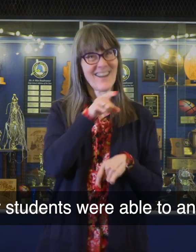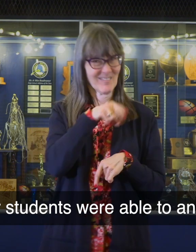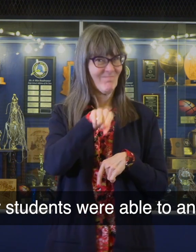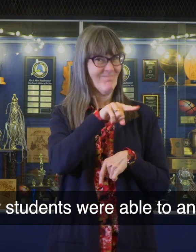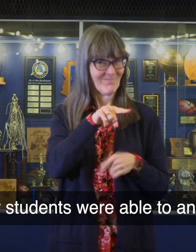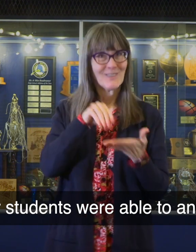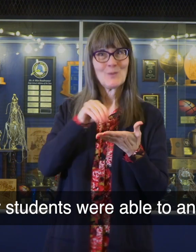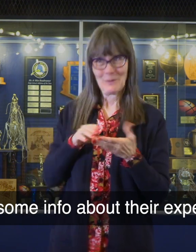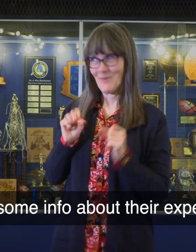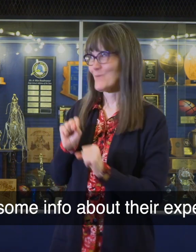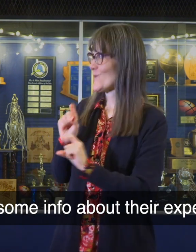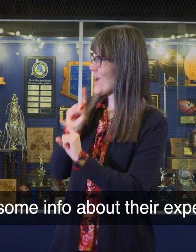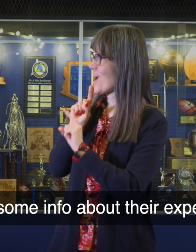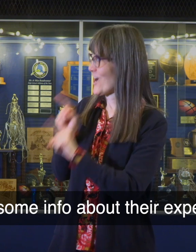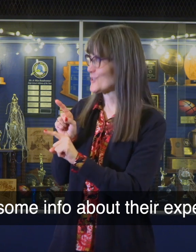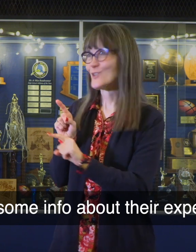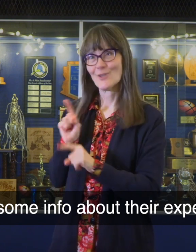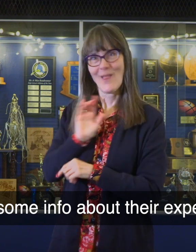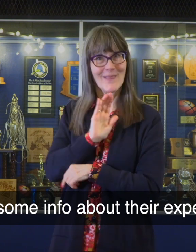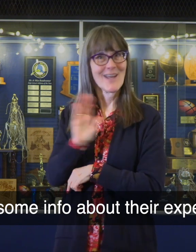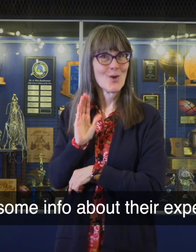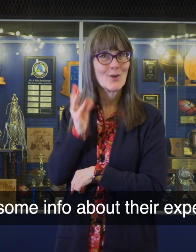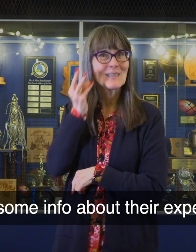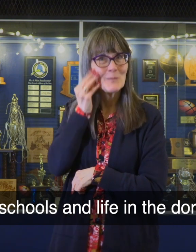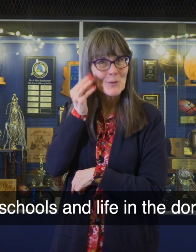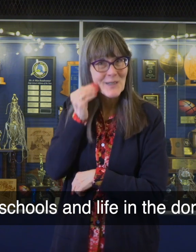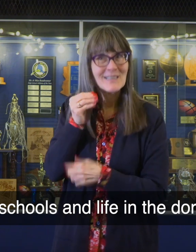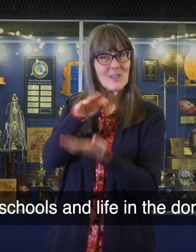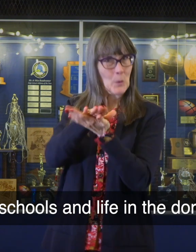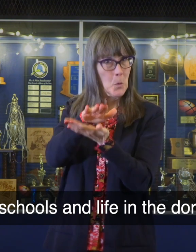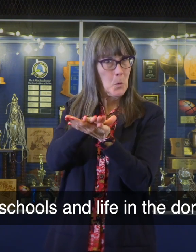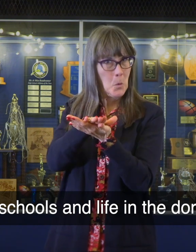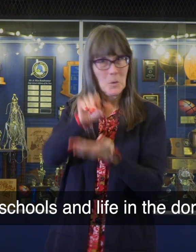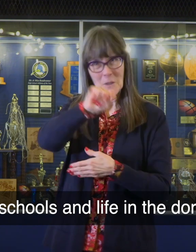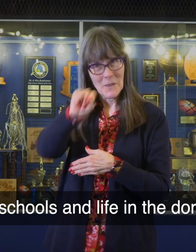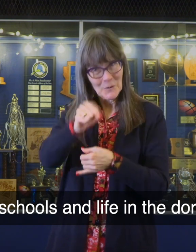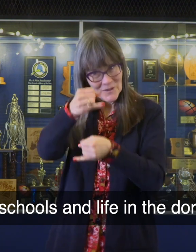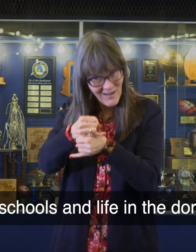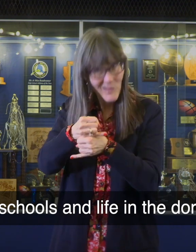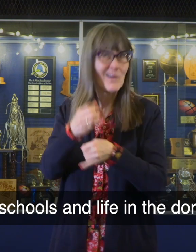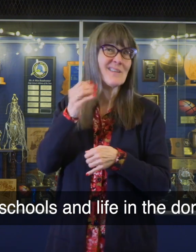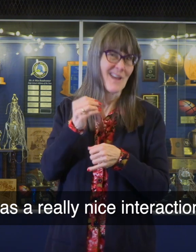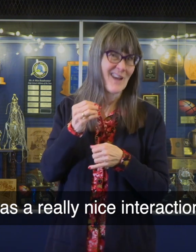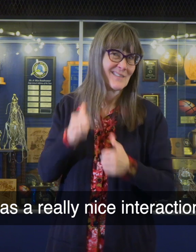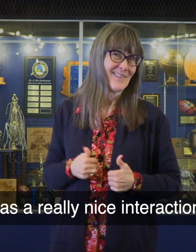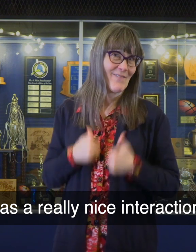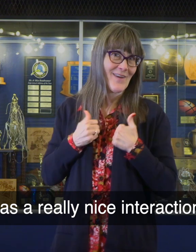answer and give some information about their experience in our schools and life in the dorms. It was a